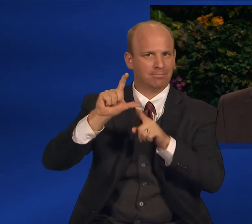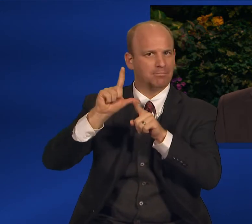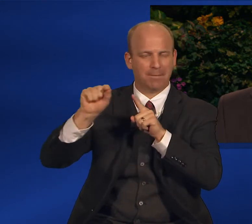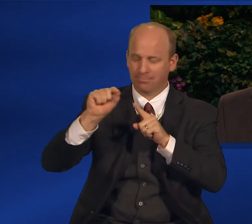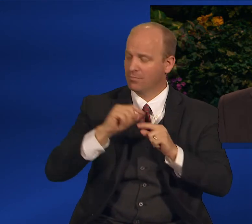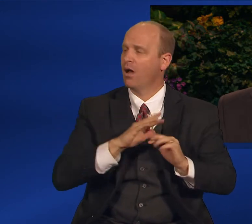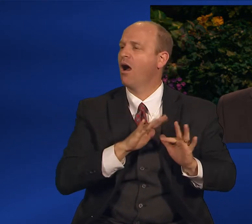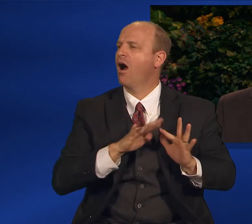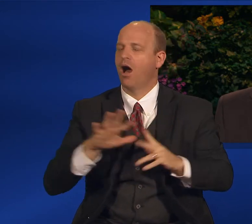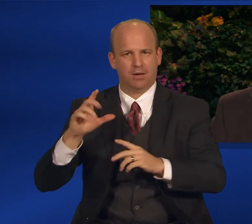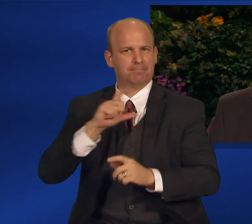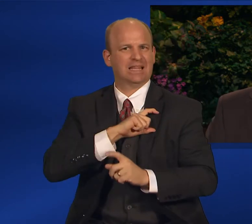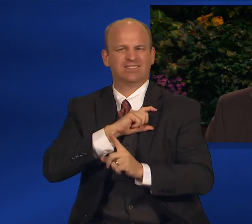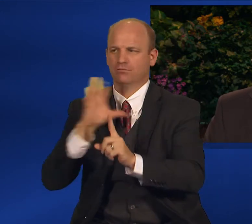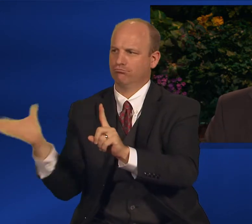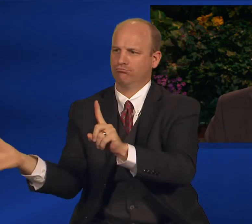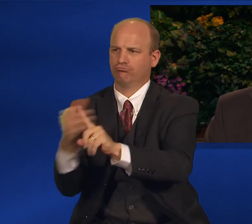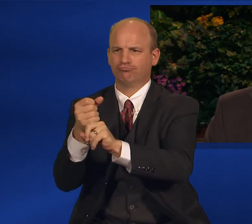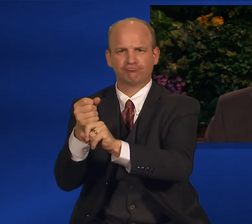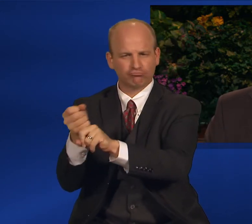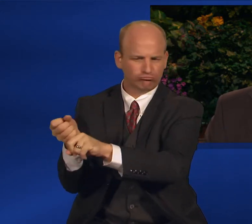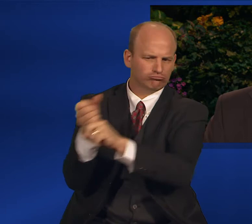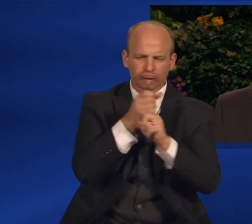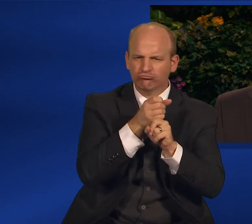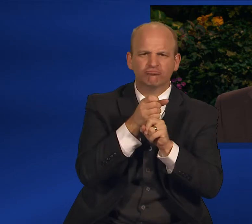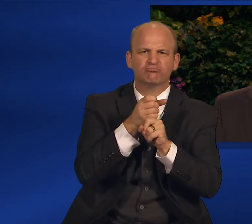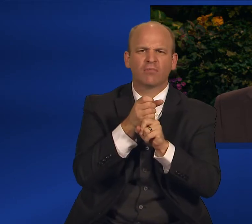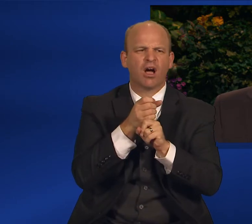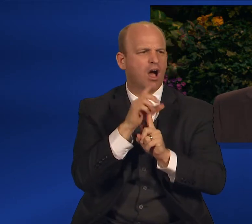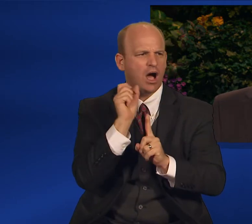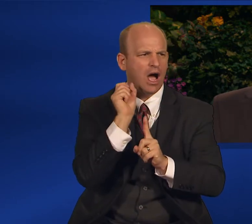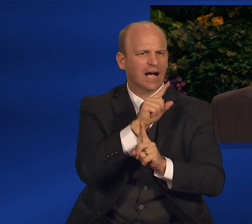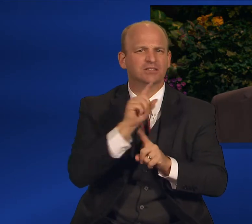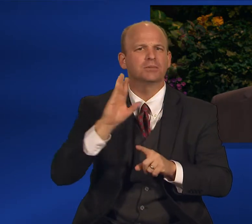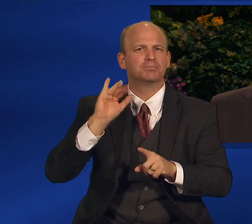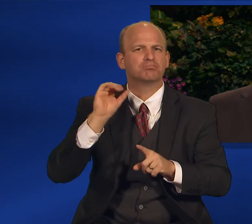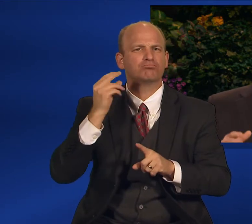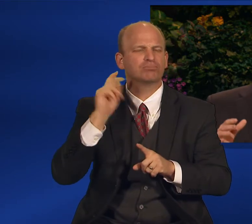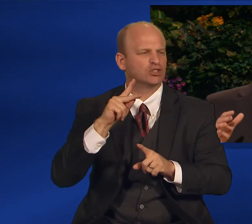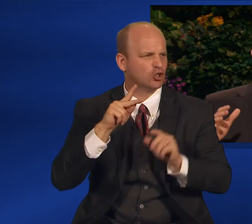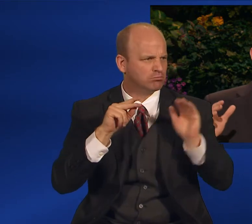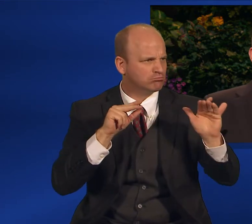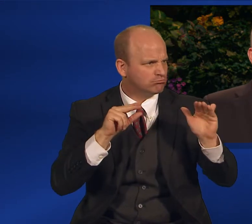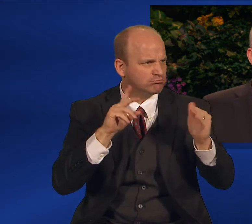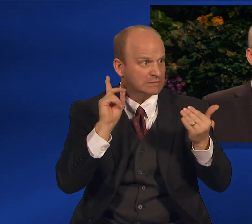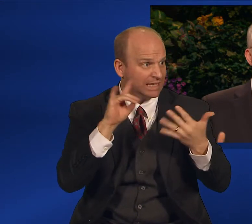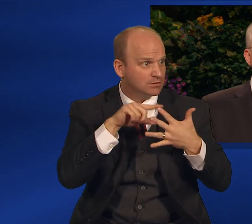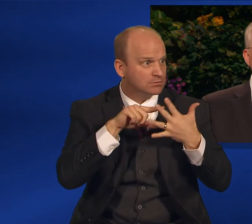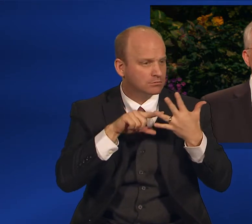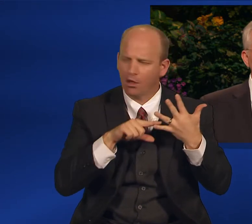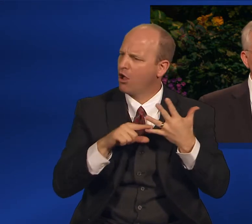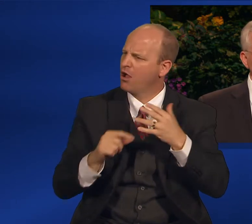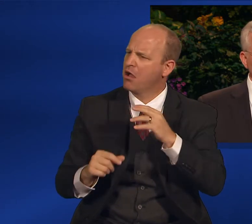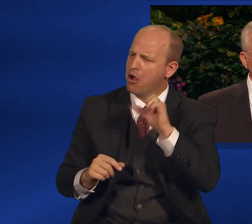Bishop Bienvenu confirms his story and for good effect says, But I gave you the candlesticks also,